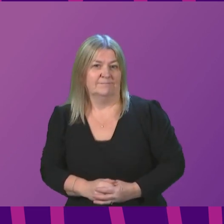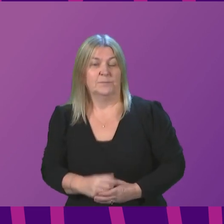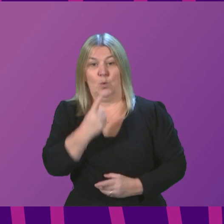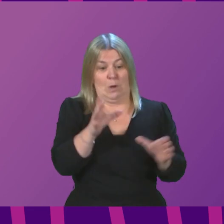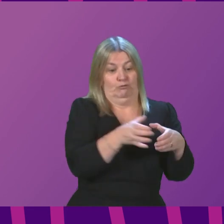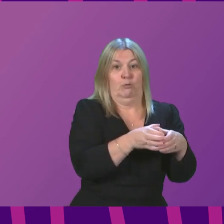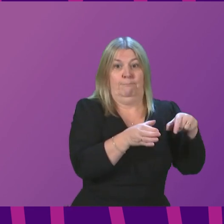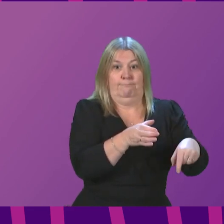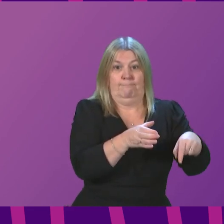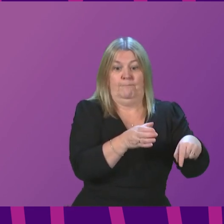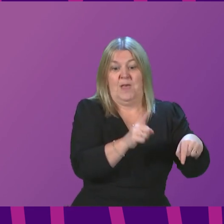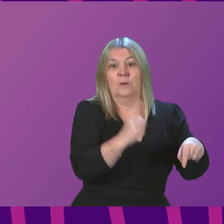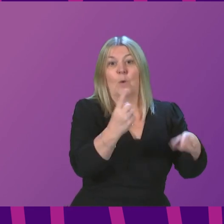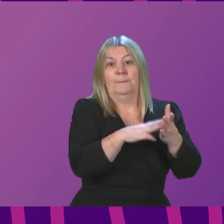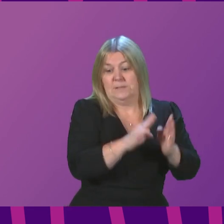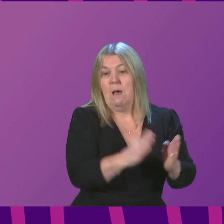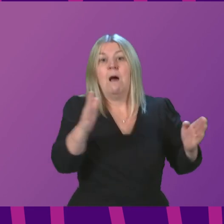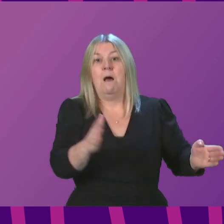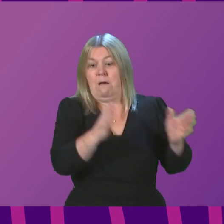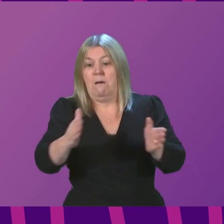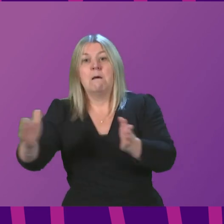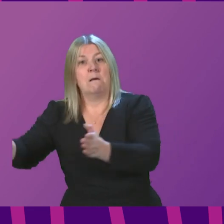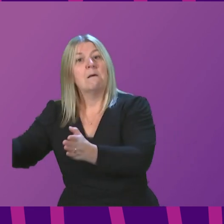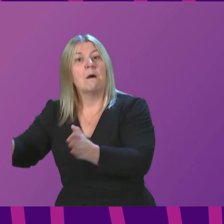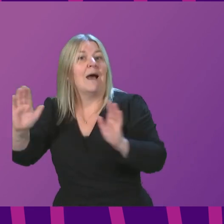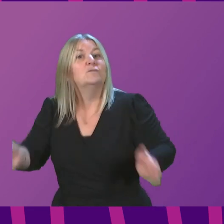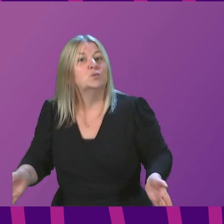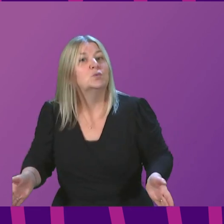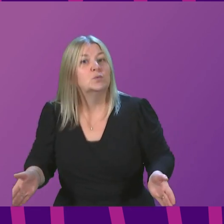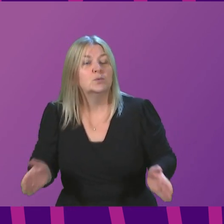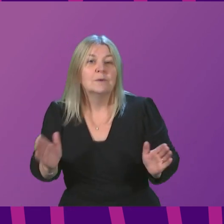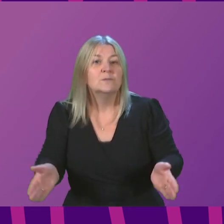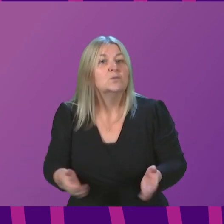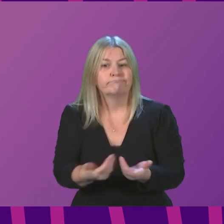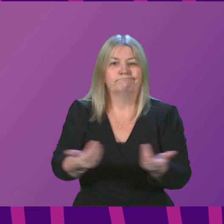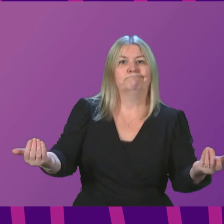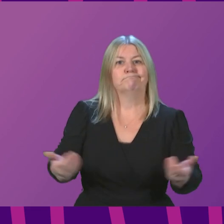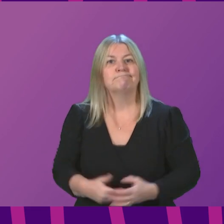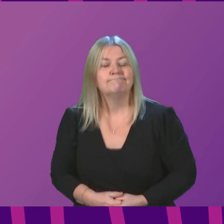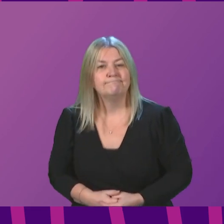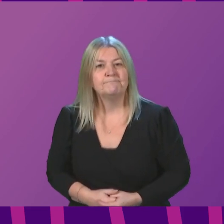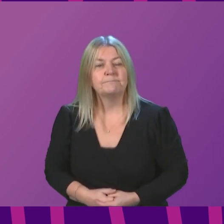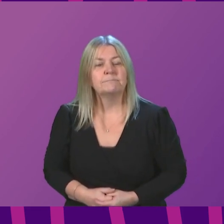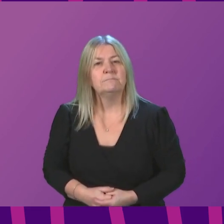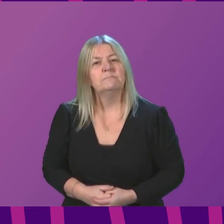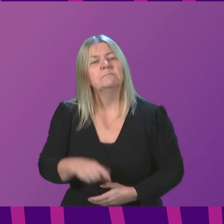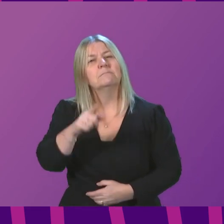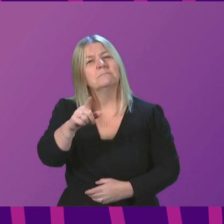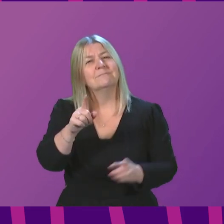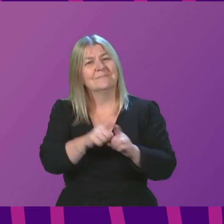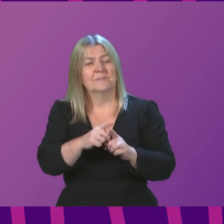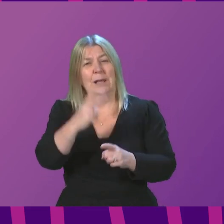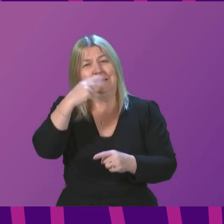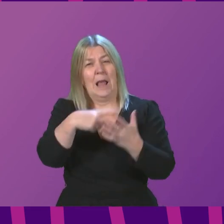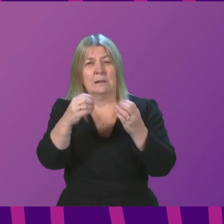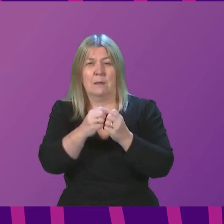made up of one, two or three households, should be physically distanced from other such groups in the same venue. Finally, unfortunately, nightclubs